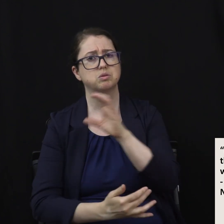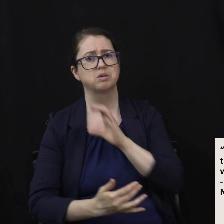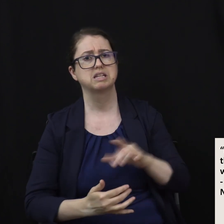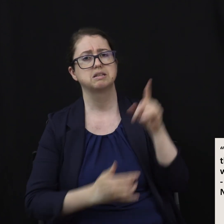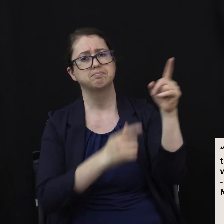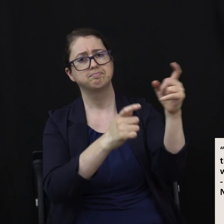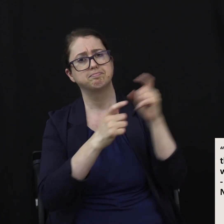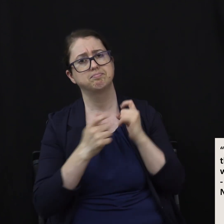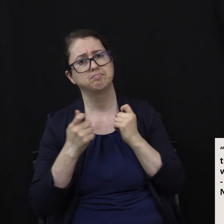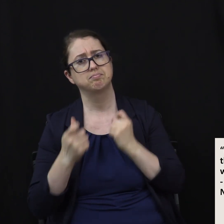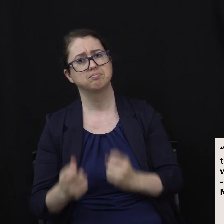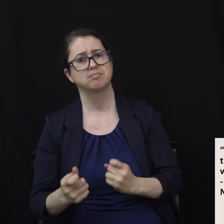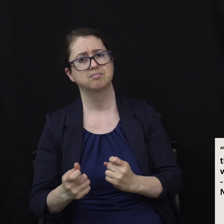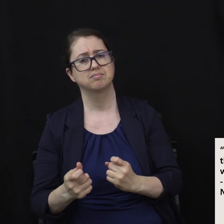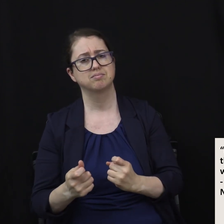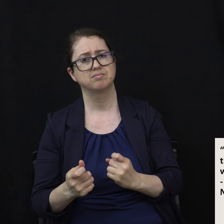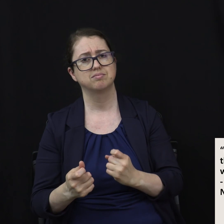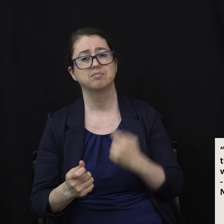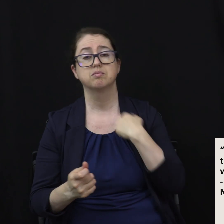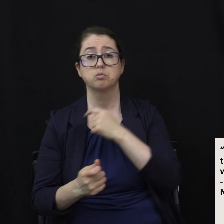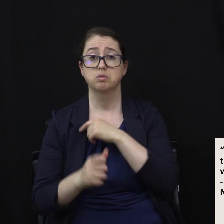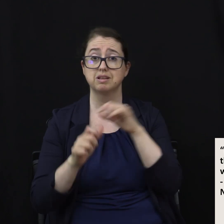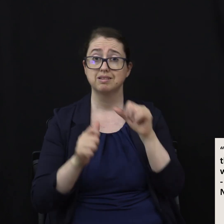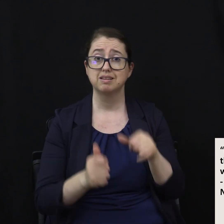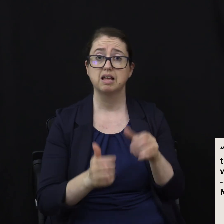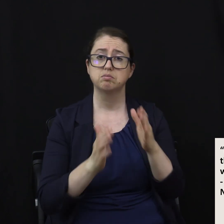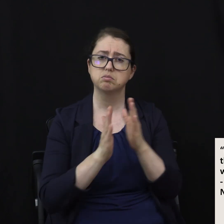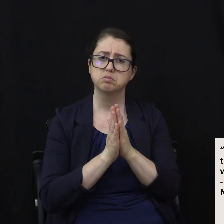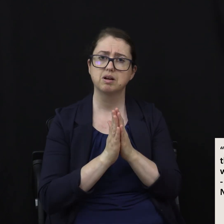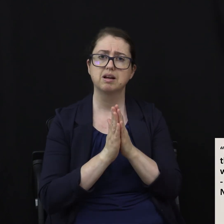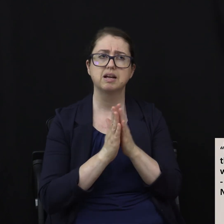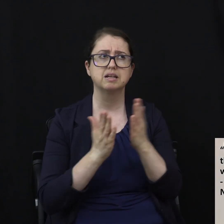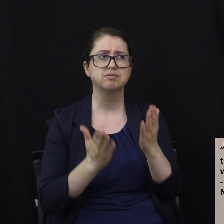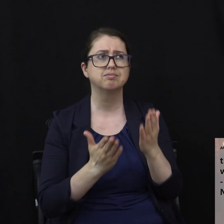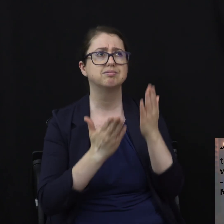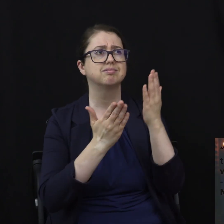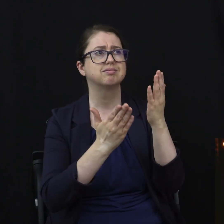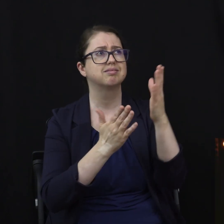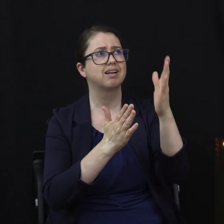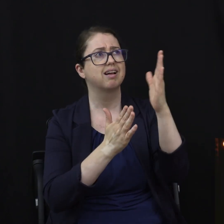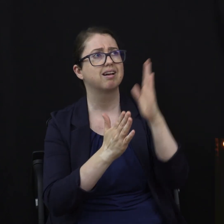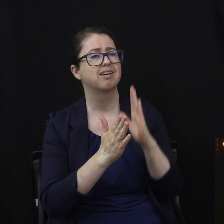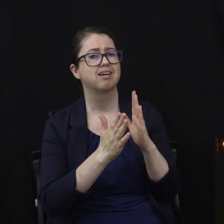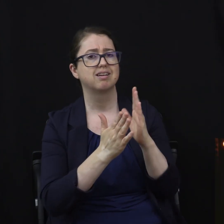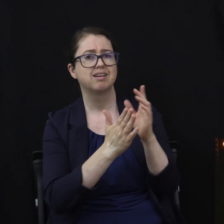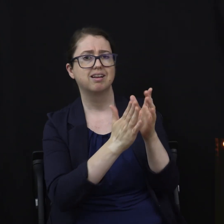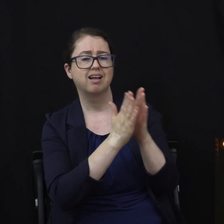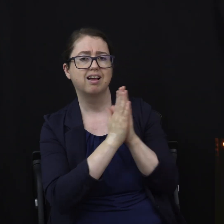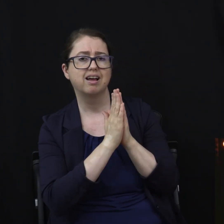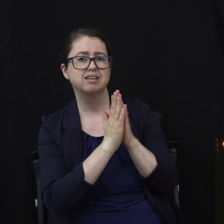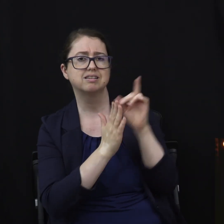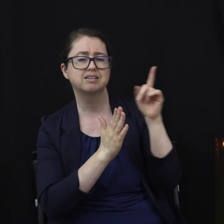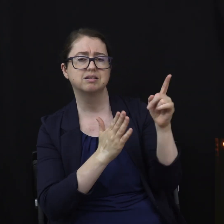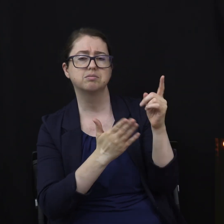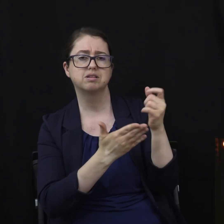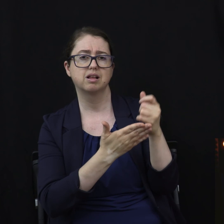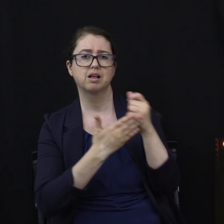Let's go to God in prayer. And let's ask him to help us live a healthier life.